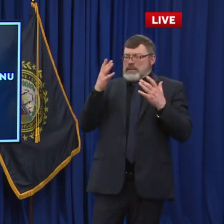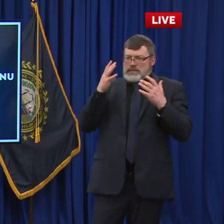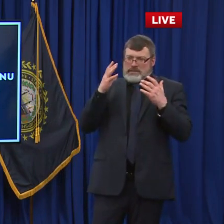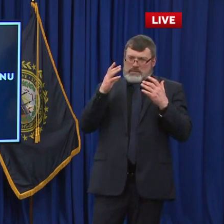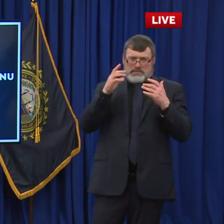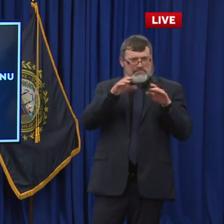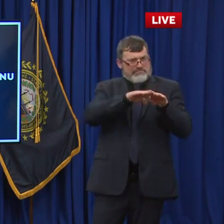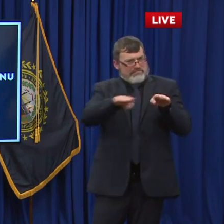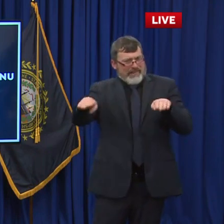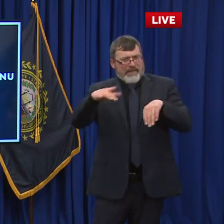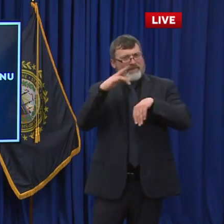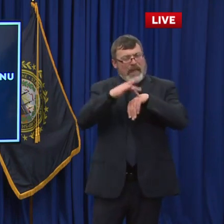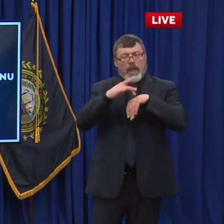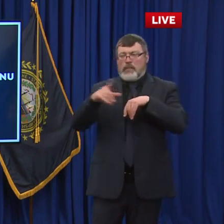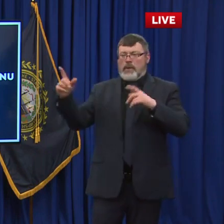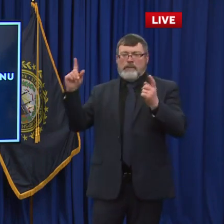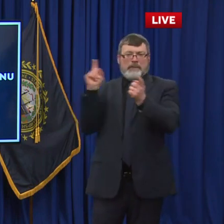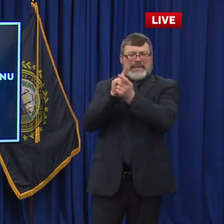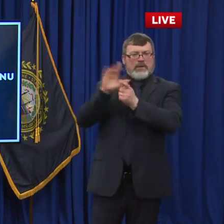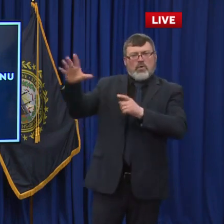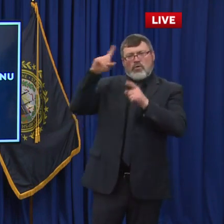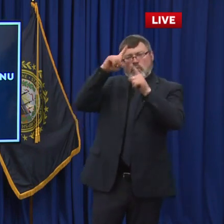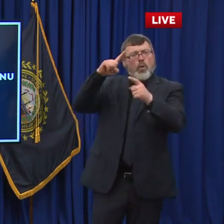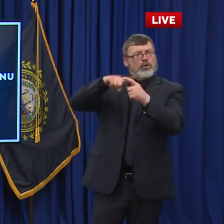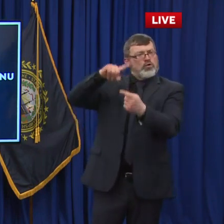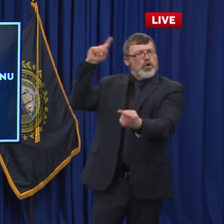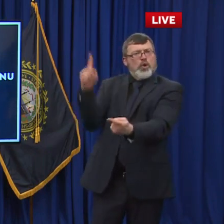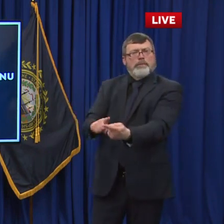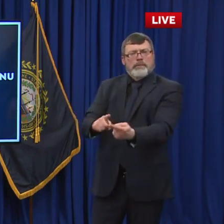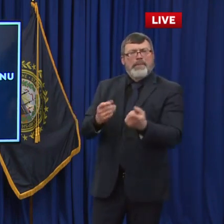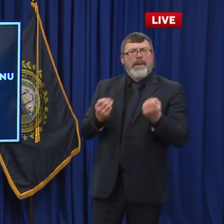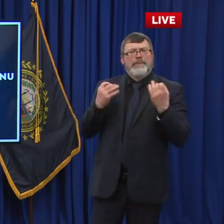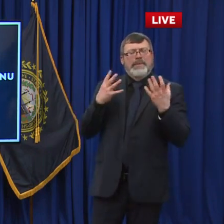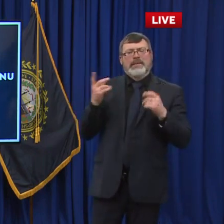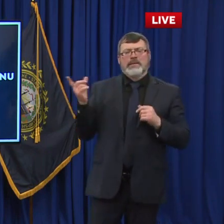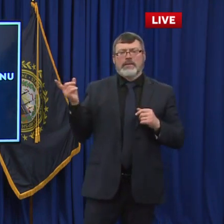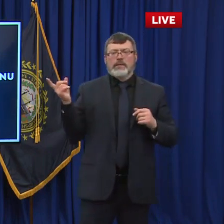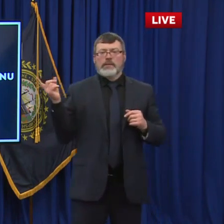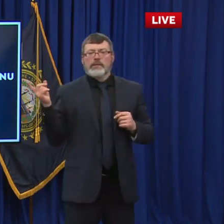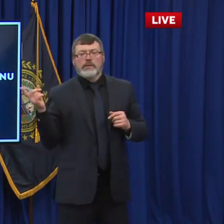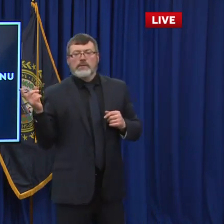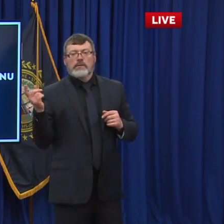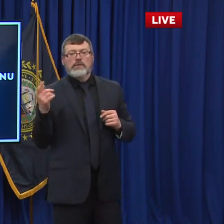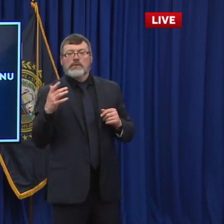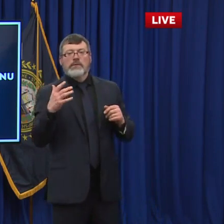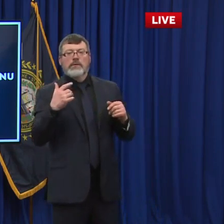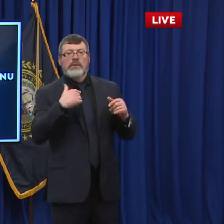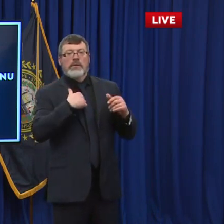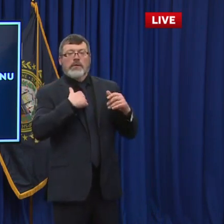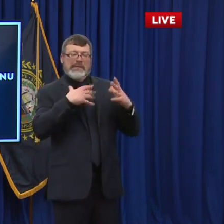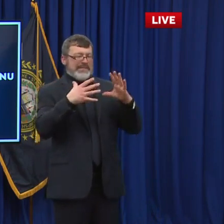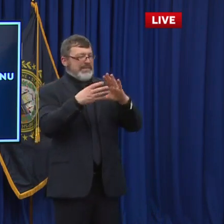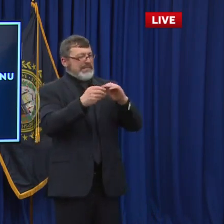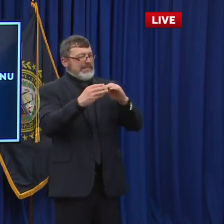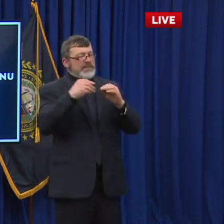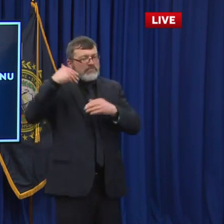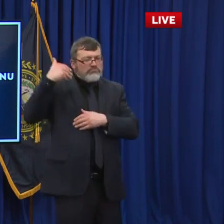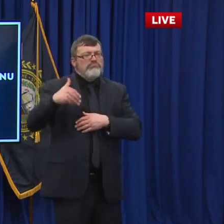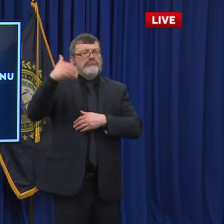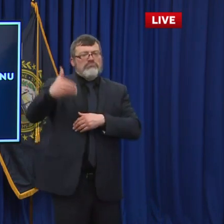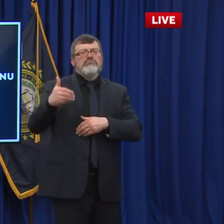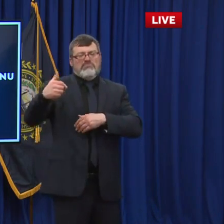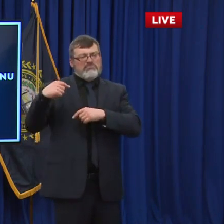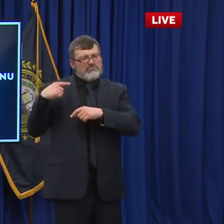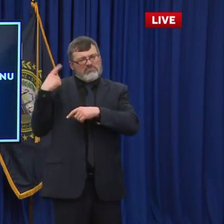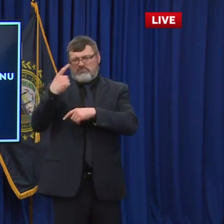don't believe it's a bed issue. And I've talked about this numerous times over the last couple of years, is that at the same